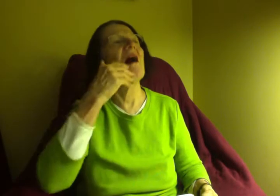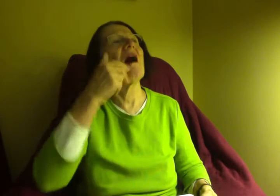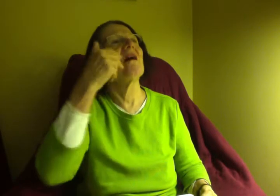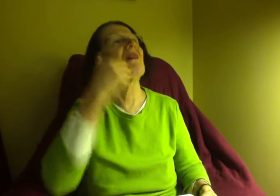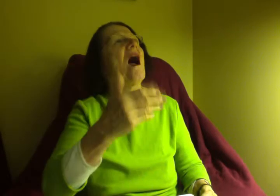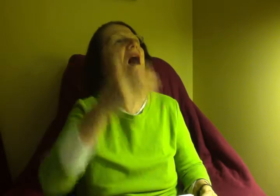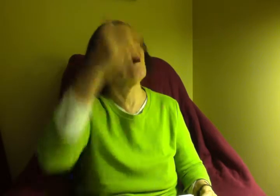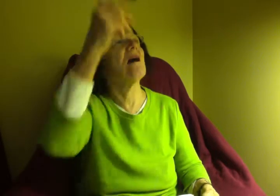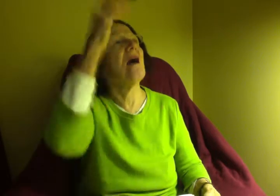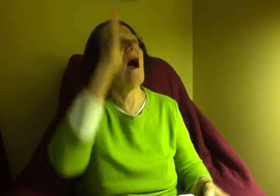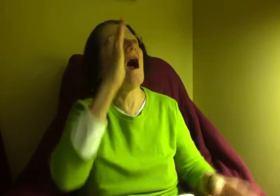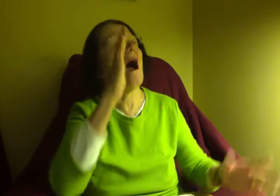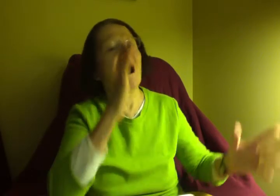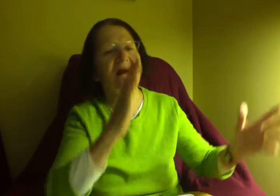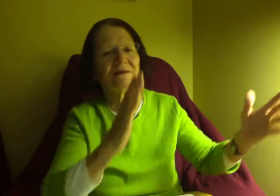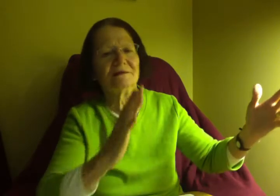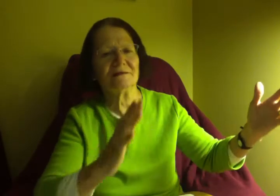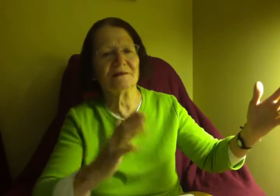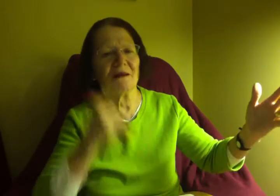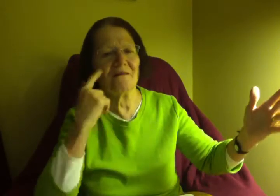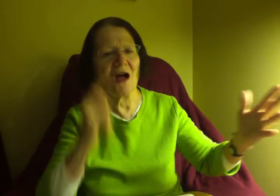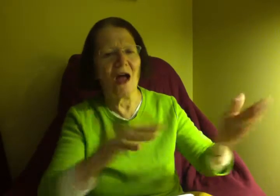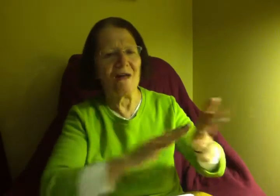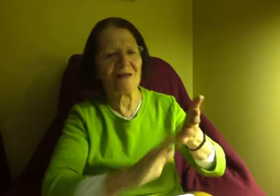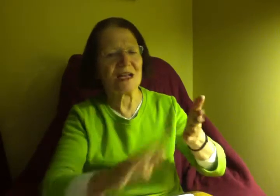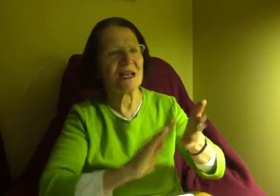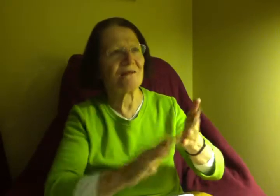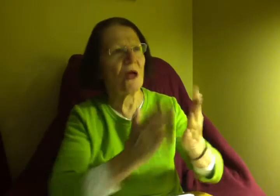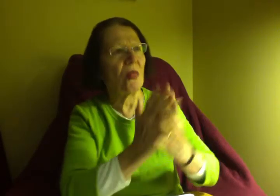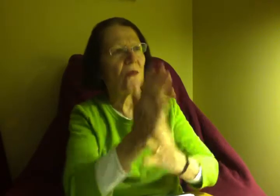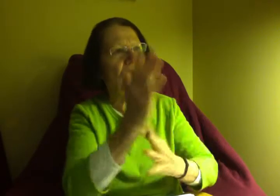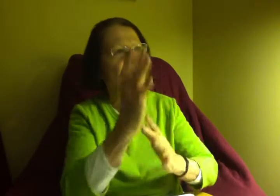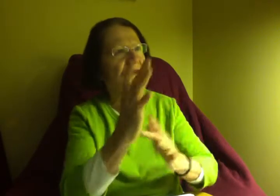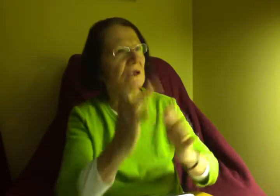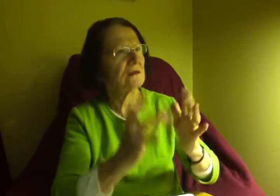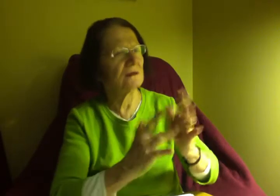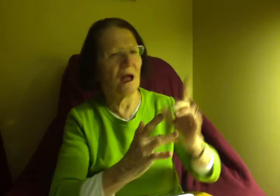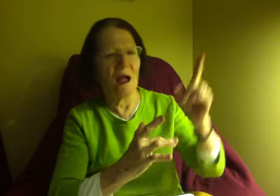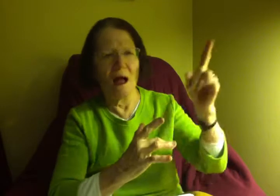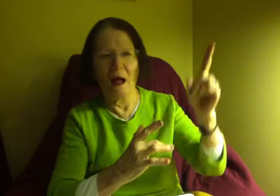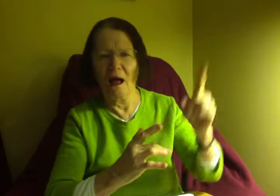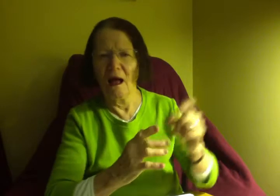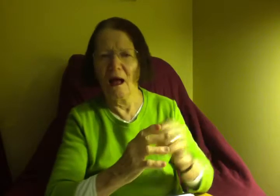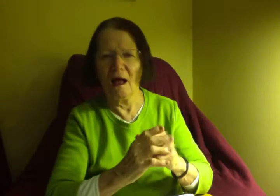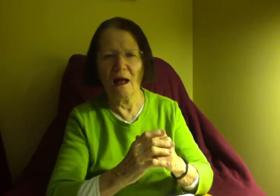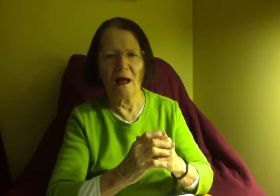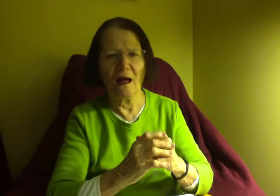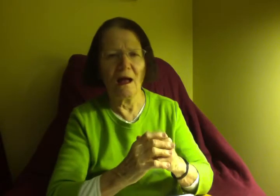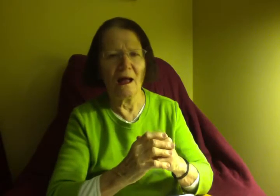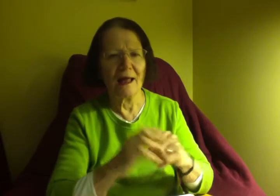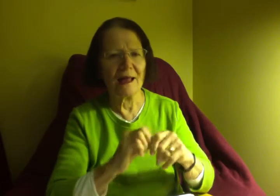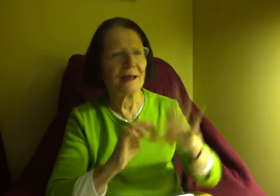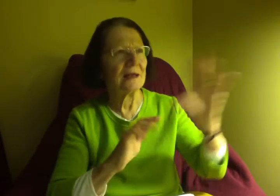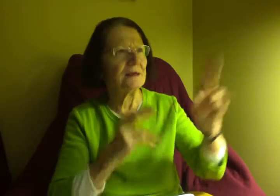Hello! I'm scared... me... I...